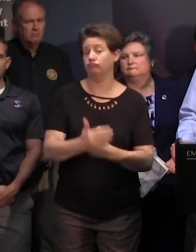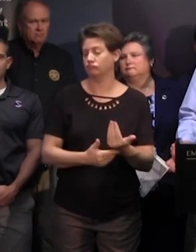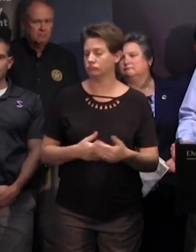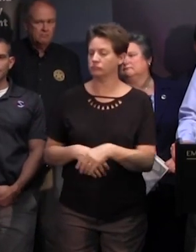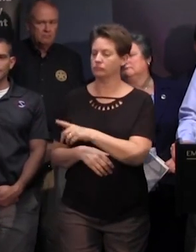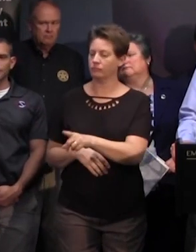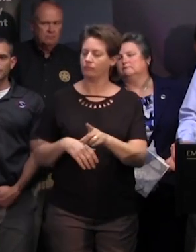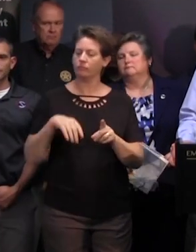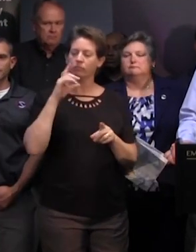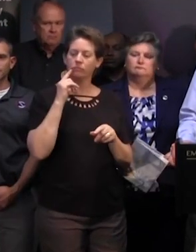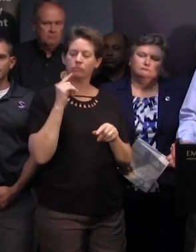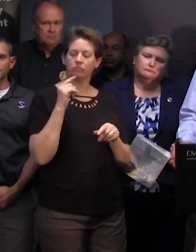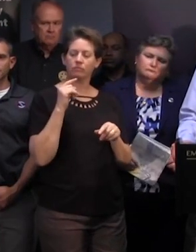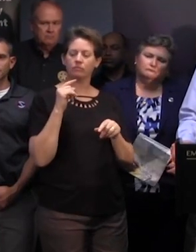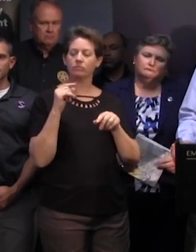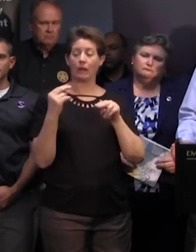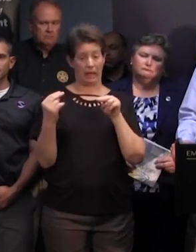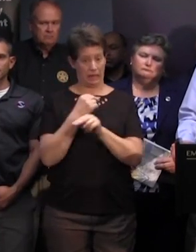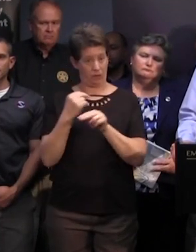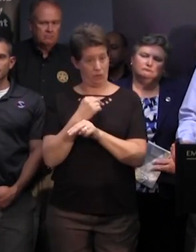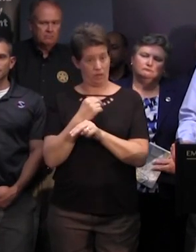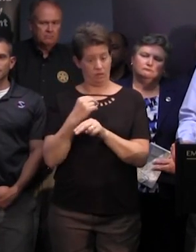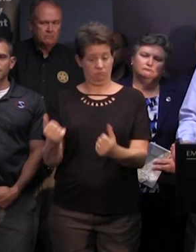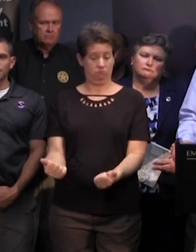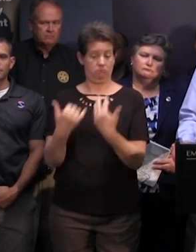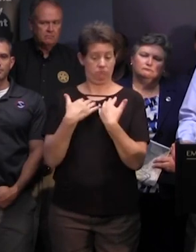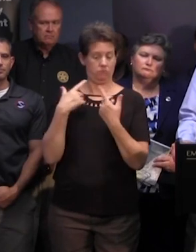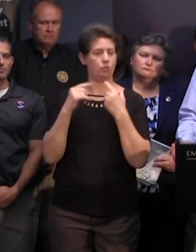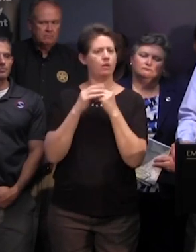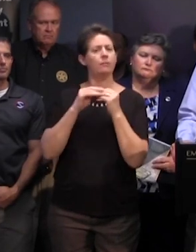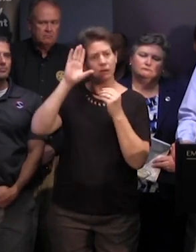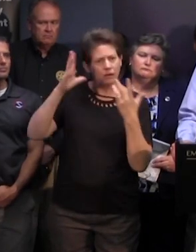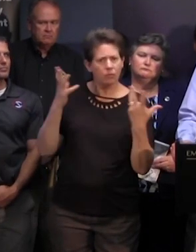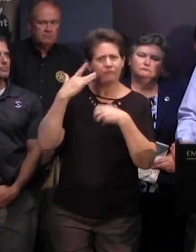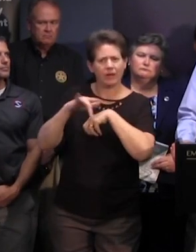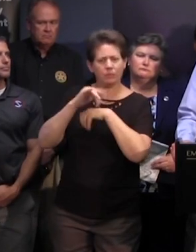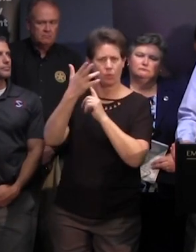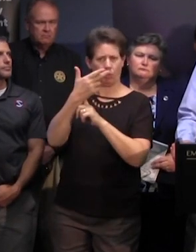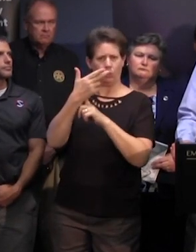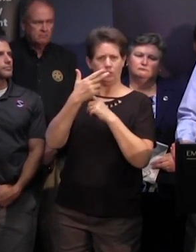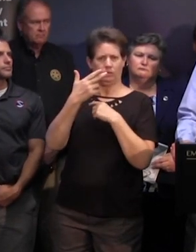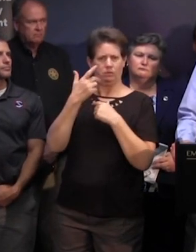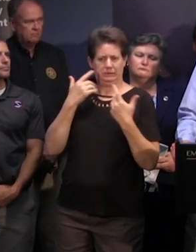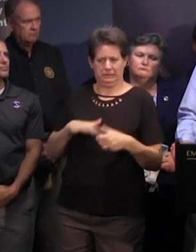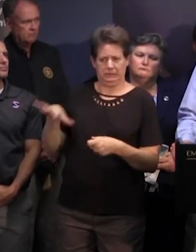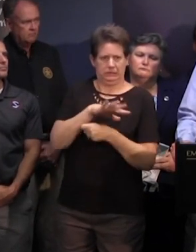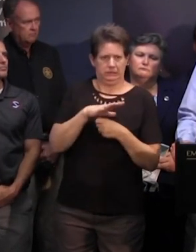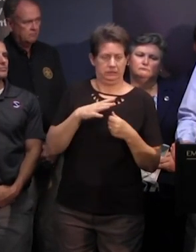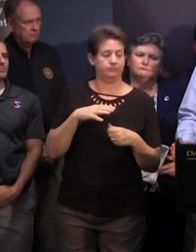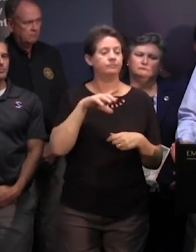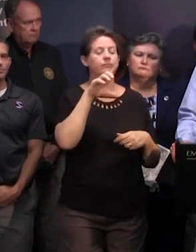uh interstate one way to columbia do you have any idea of the hotels uh availability for those evacuating so far there we